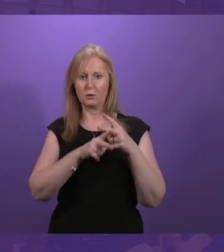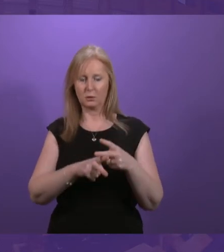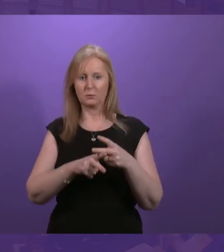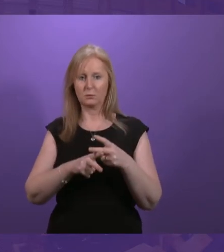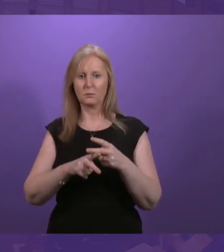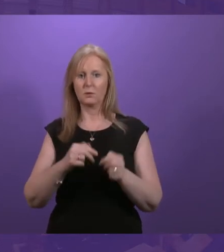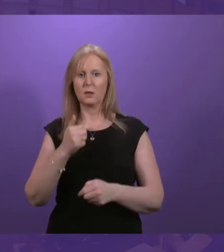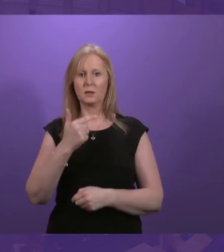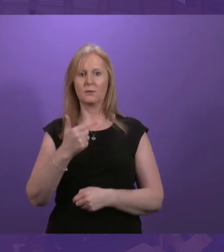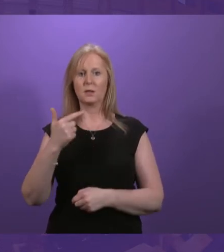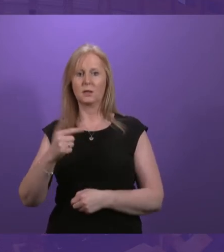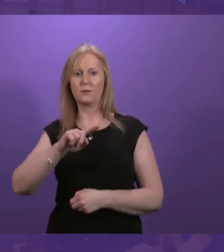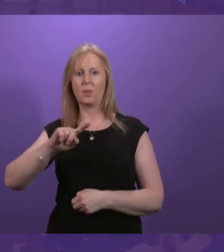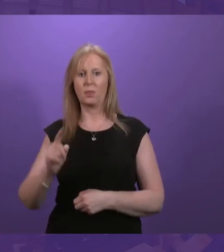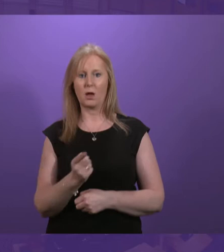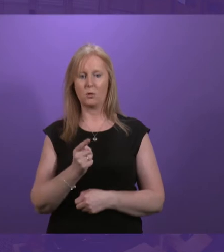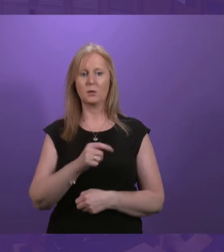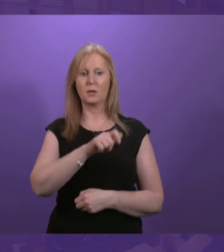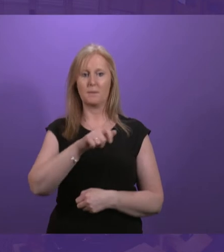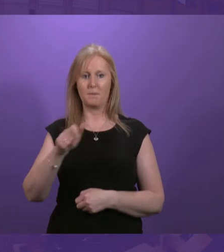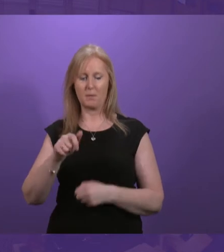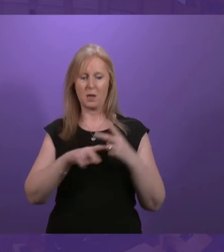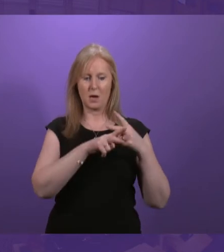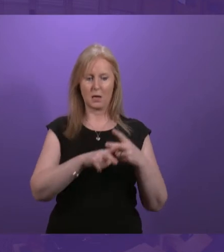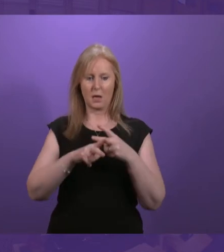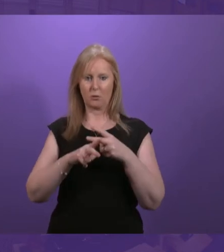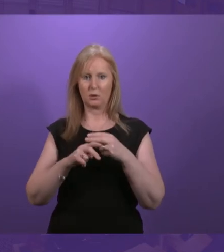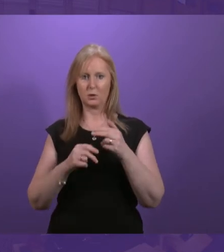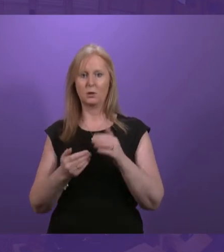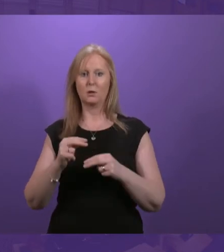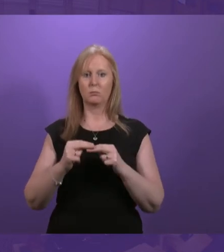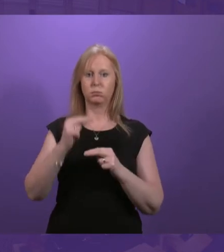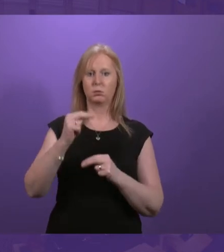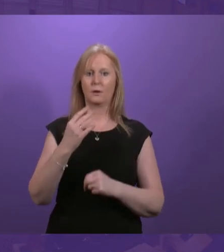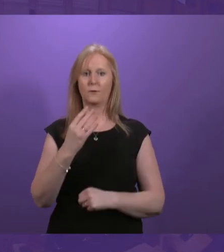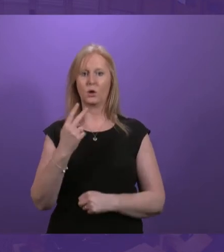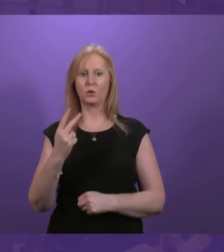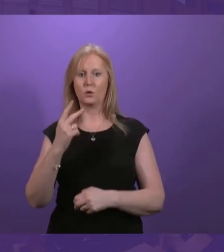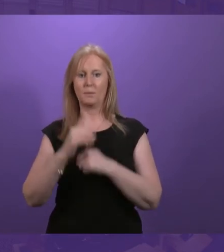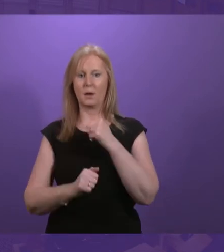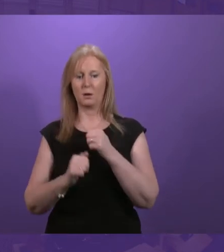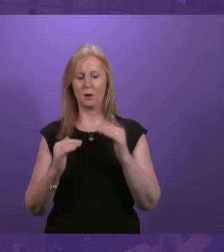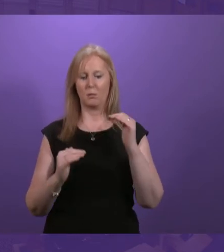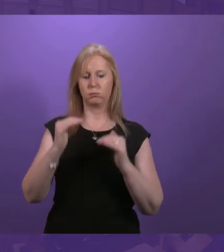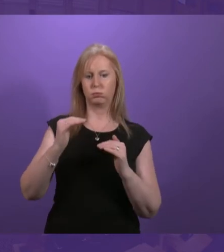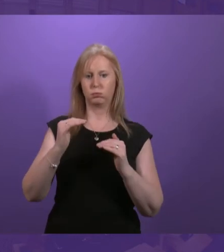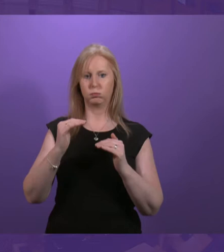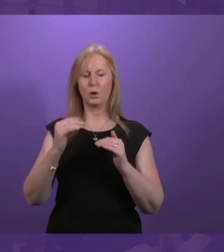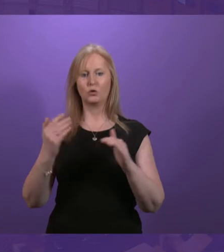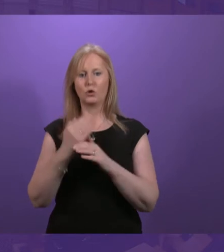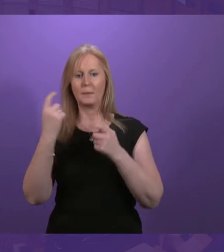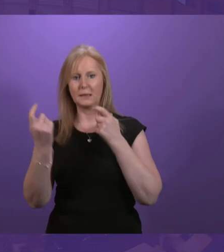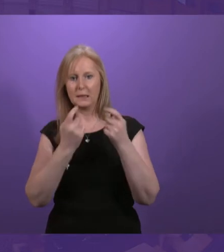of over 77,000 Scottish carers by £442, bringing it into line with JobSeeker's Allowance. This is an increase of